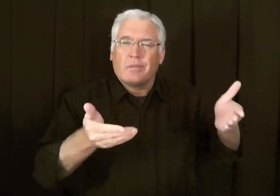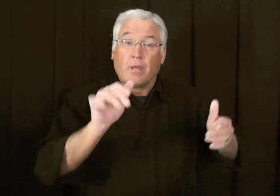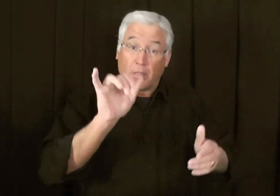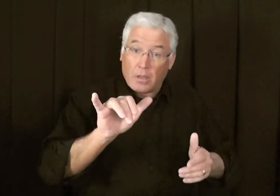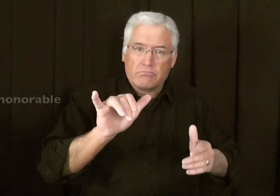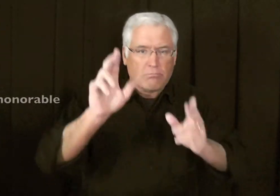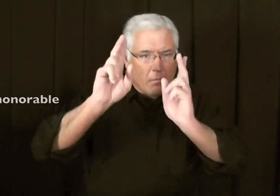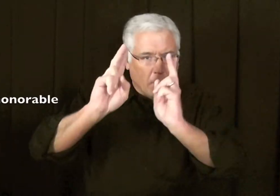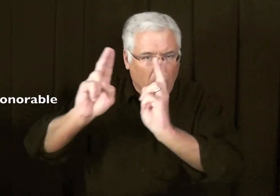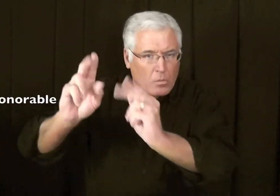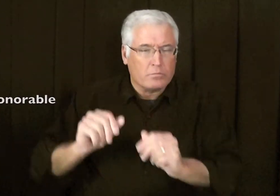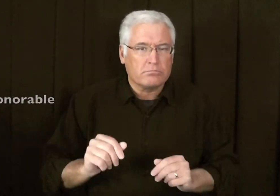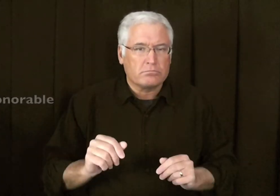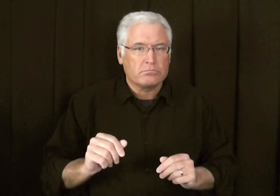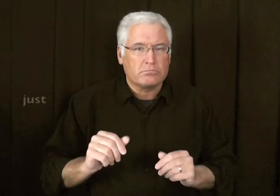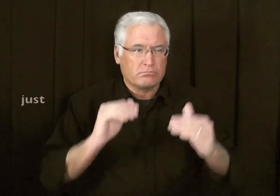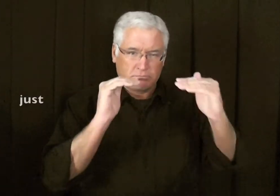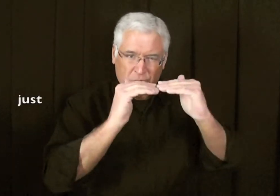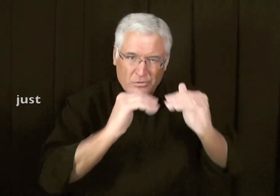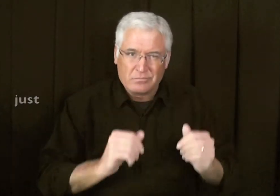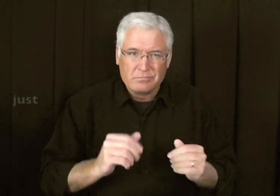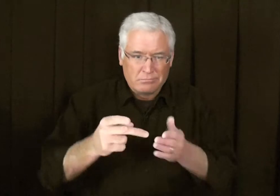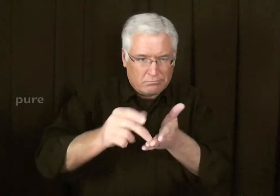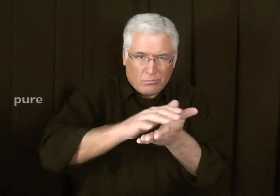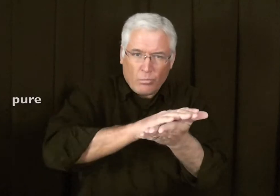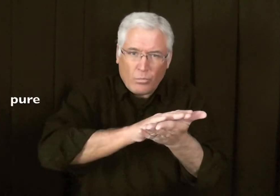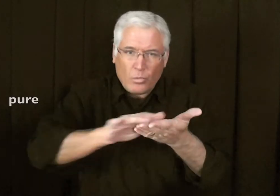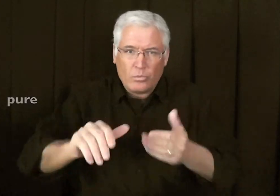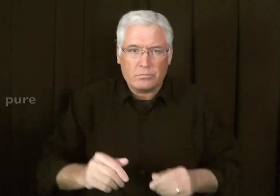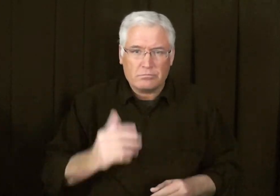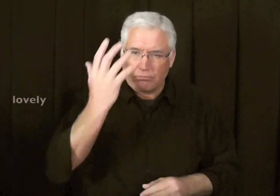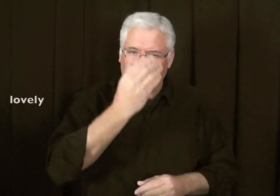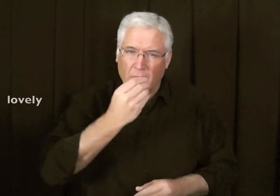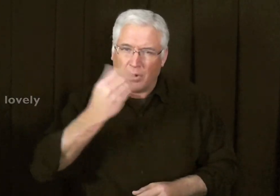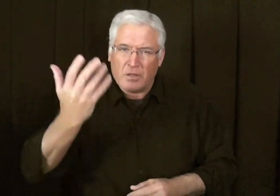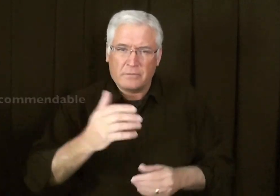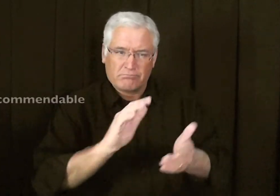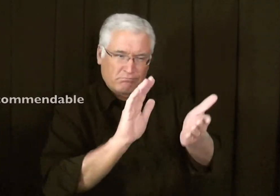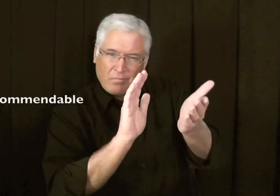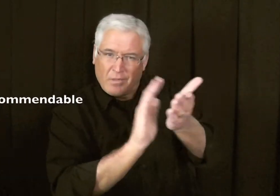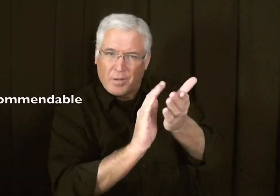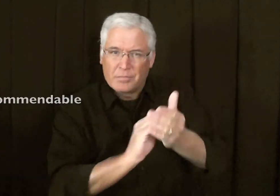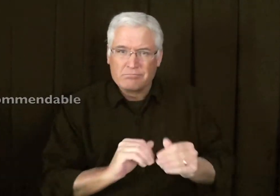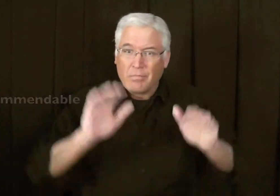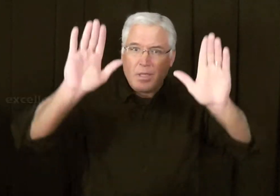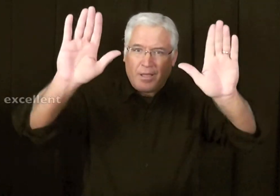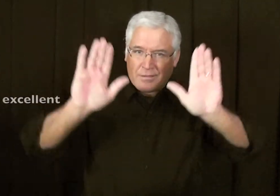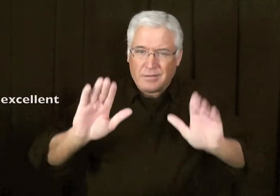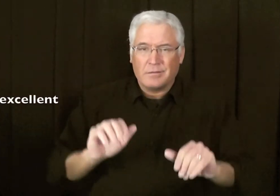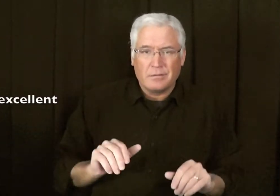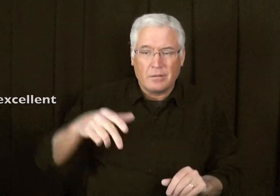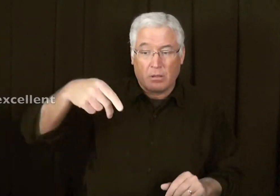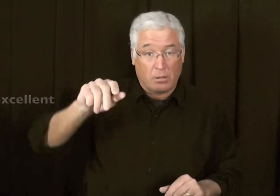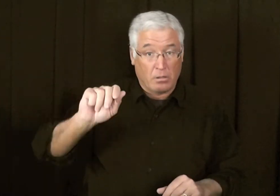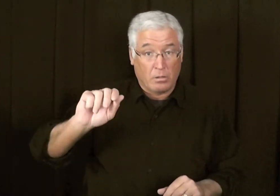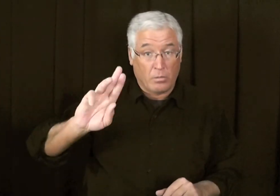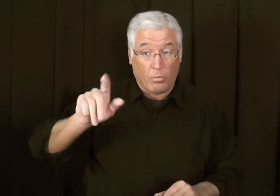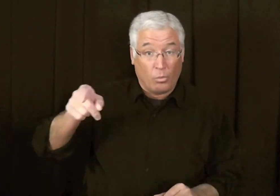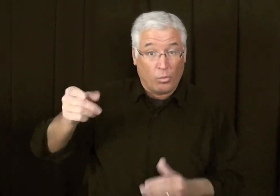They didn't care about things that were honorable, or just, pure, lovely, things that were commendable, or excellent.